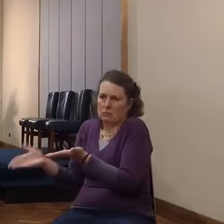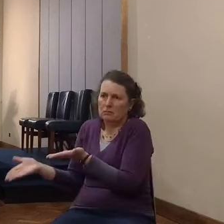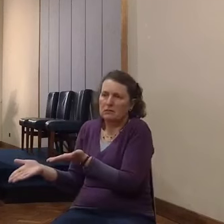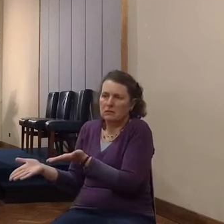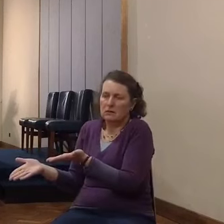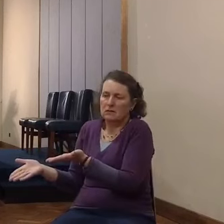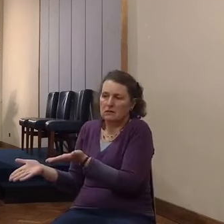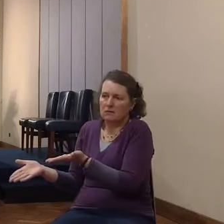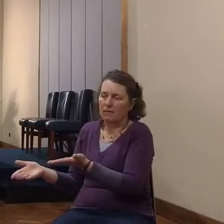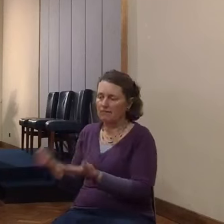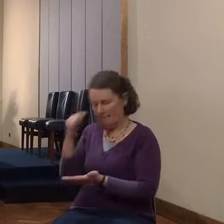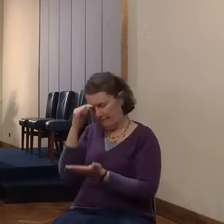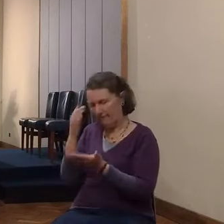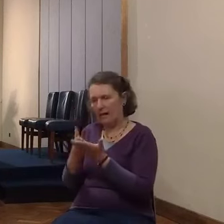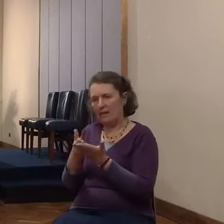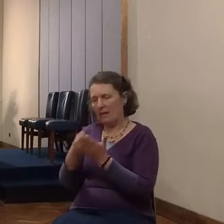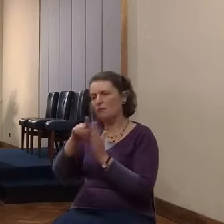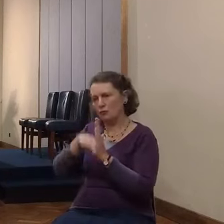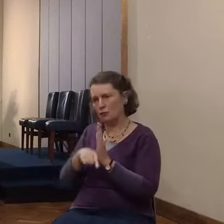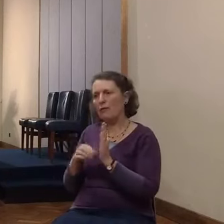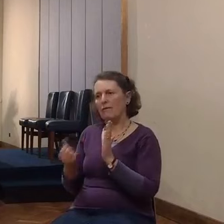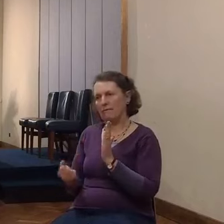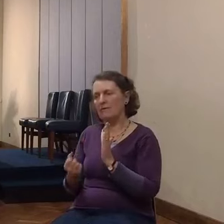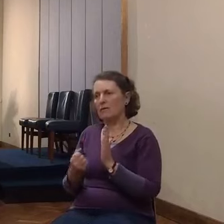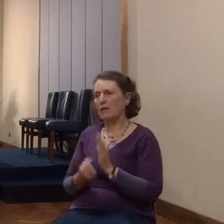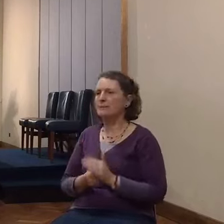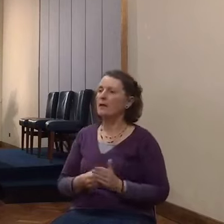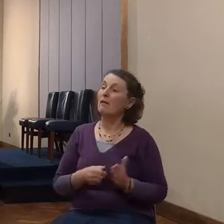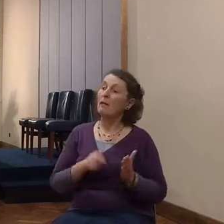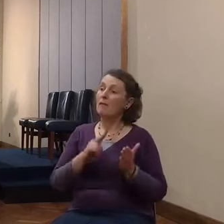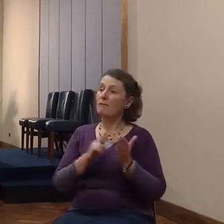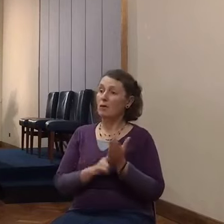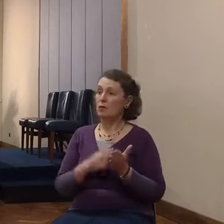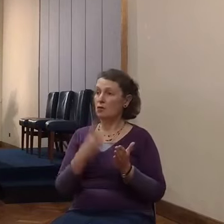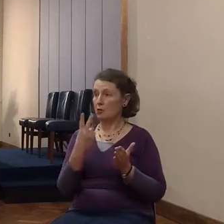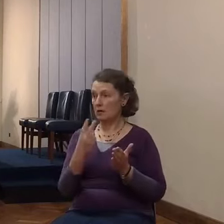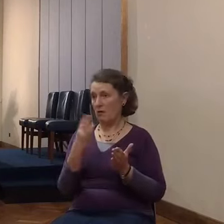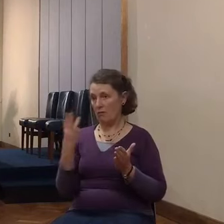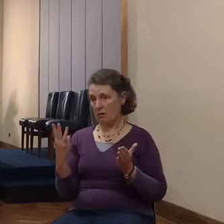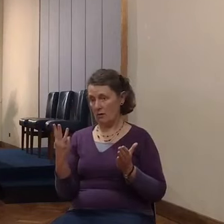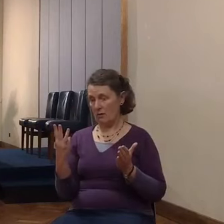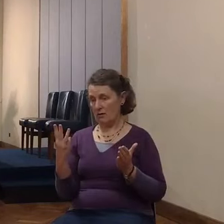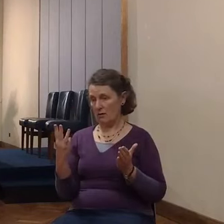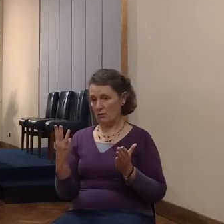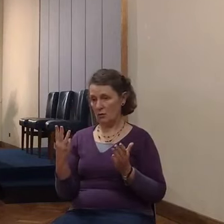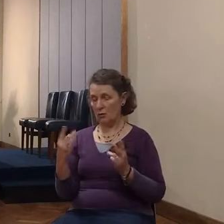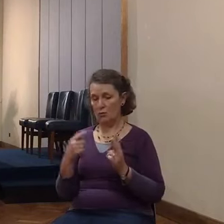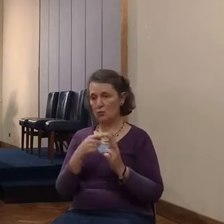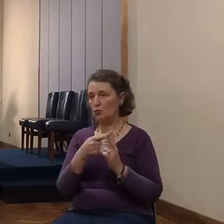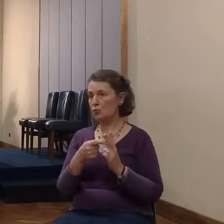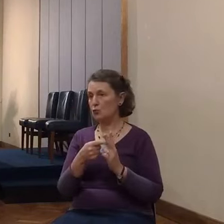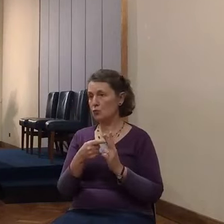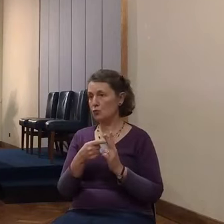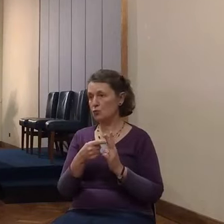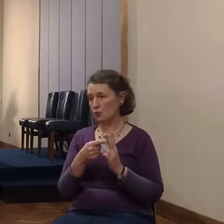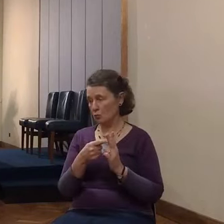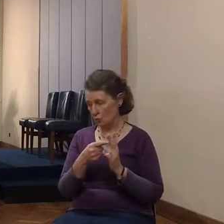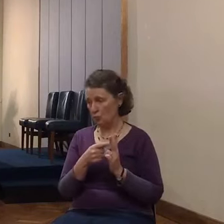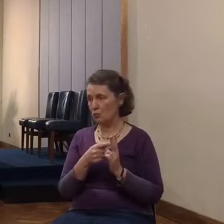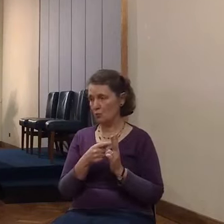end of the chapter. So, verse 23, So the two men returned, and descended from the